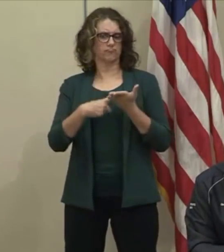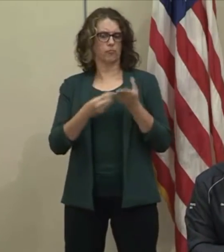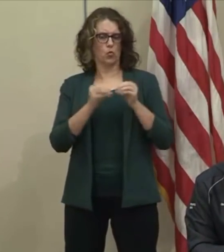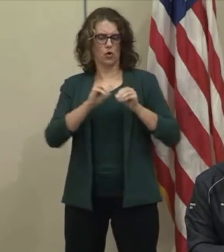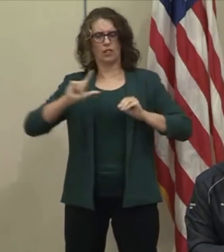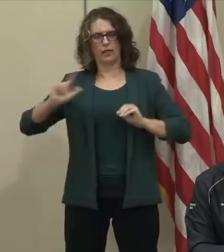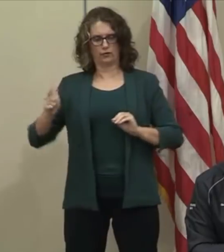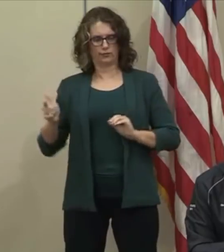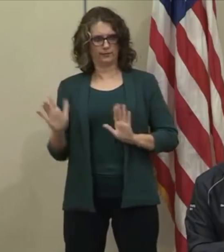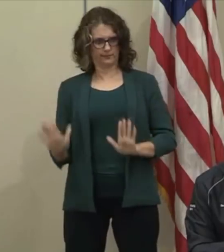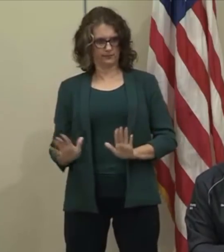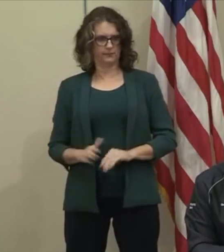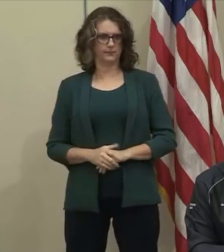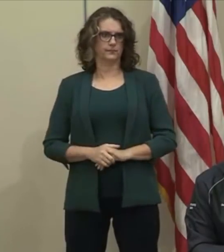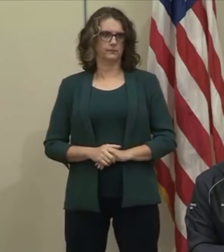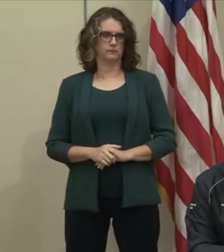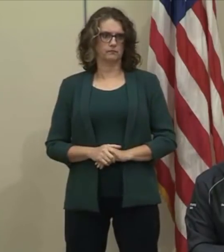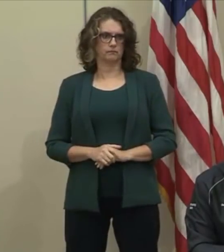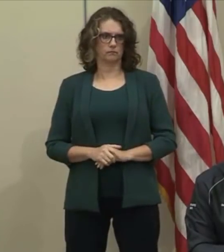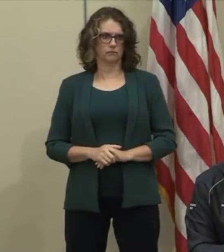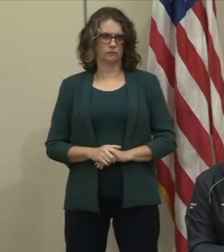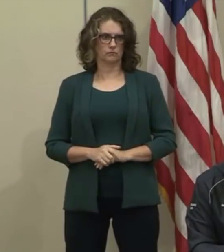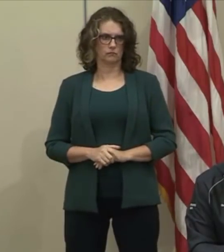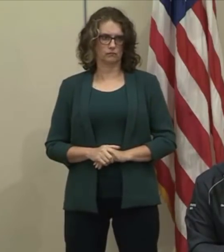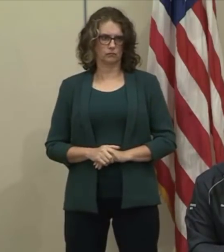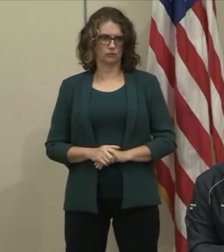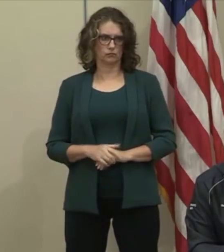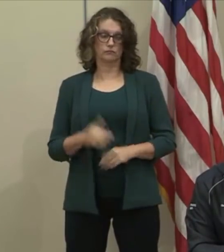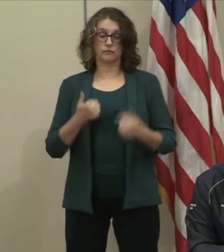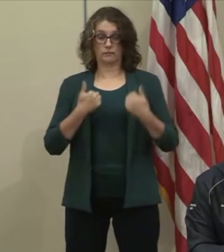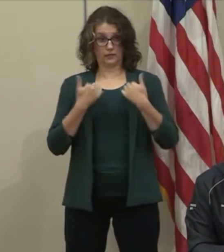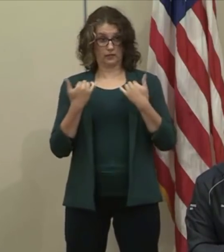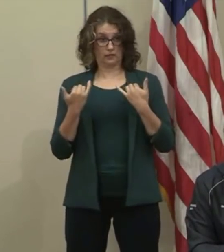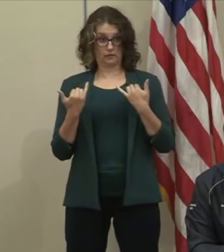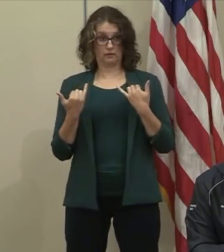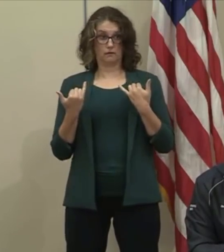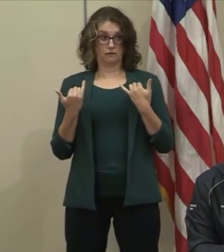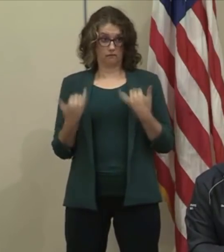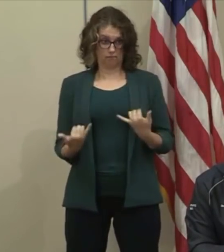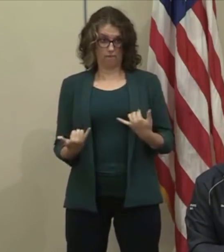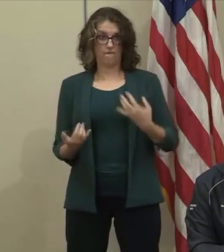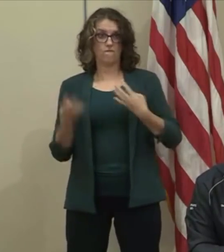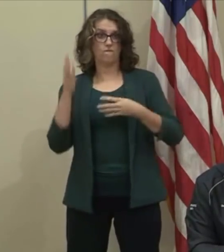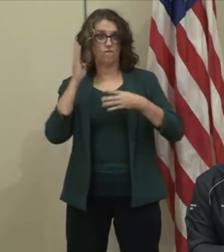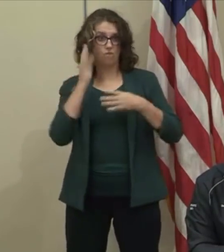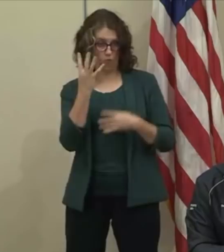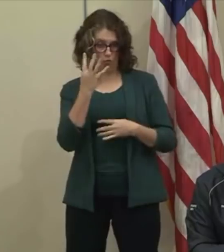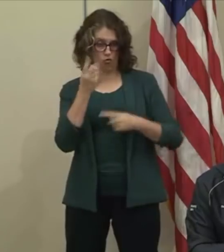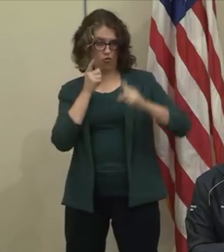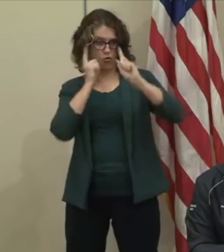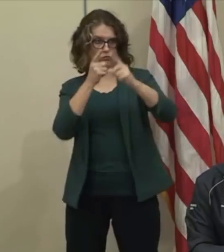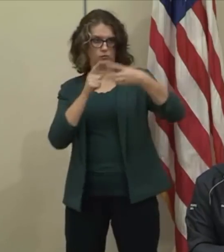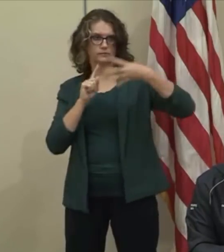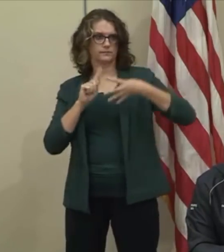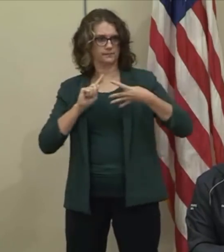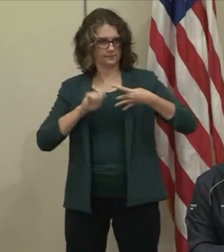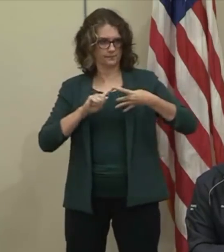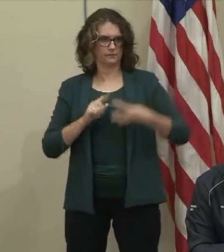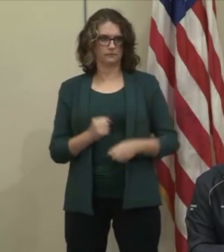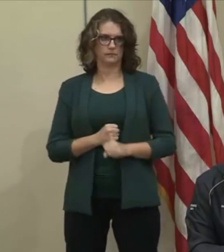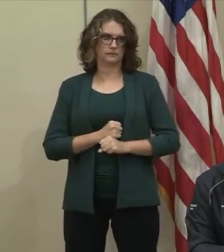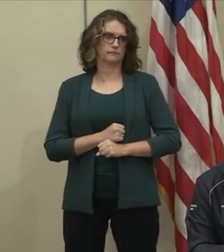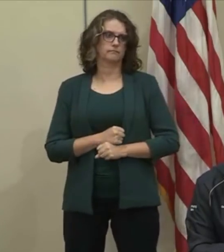four goals for Oklahoma. My first and number one priority is to protect